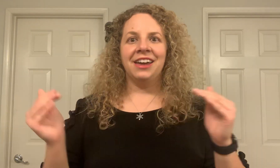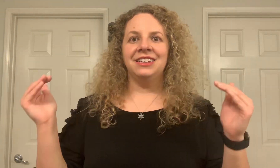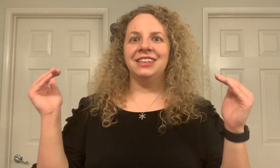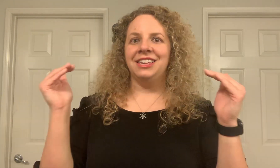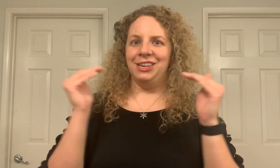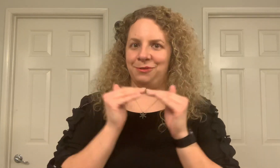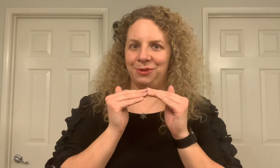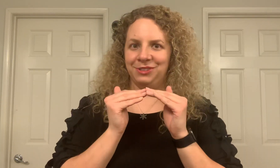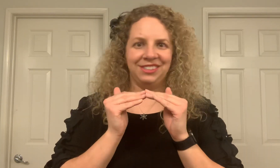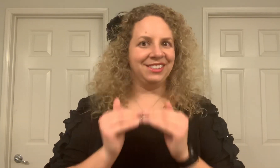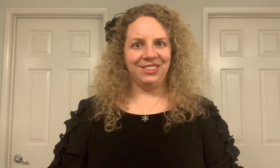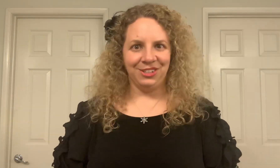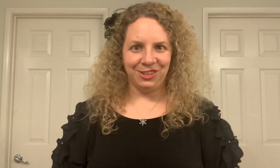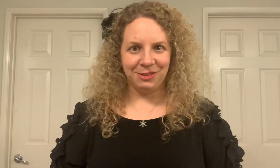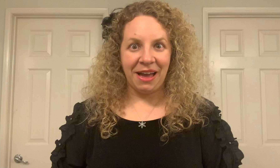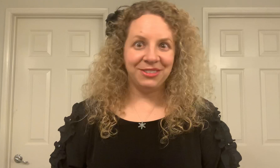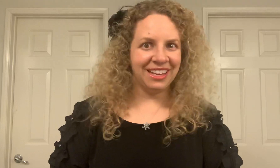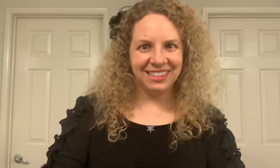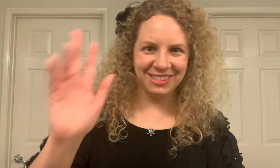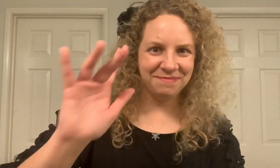equals. There's all your math signs. Bye.